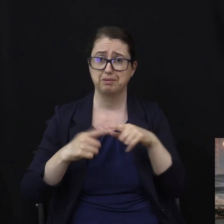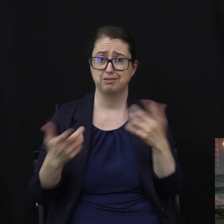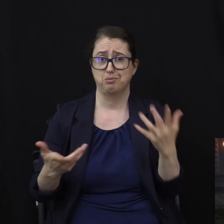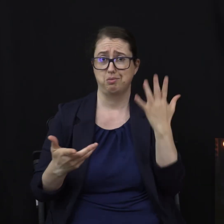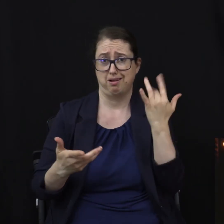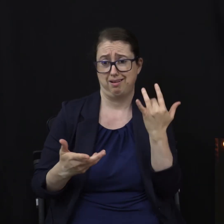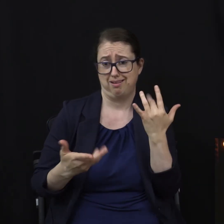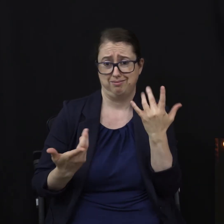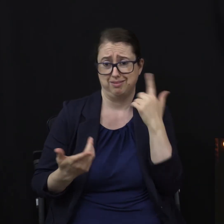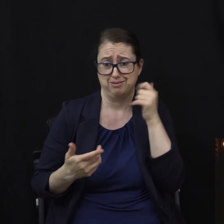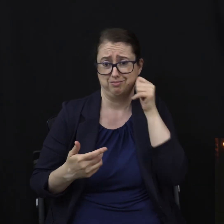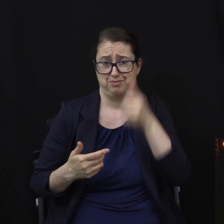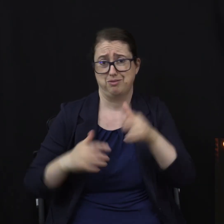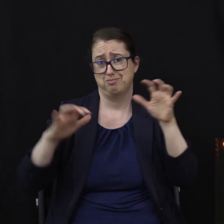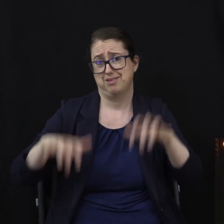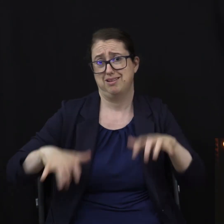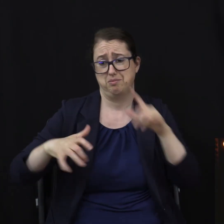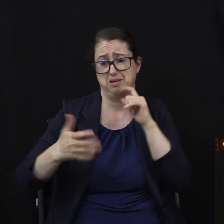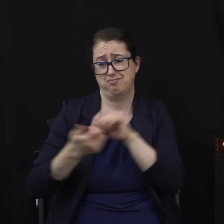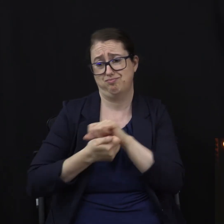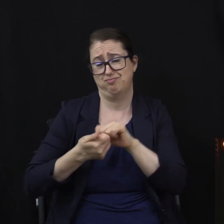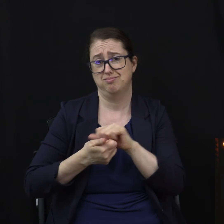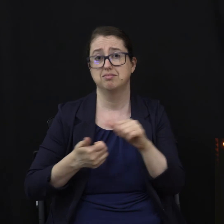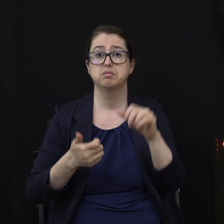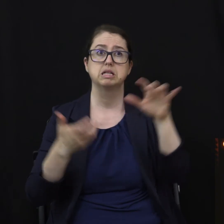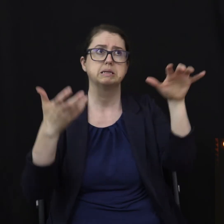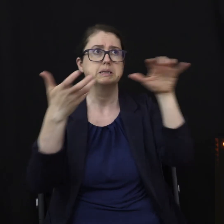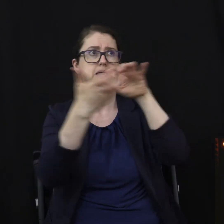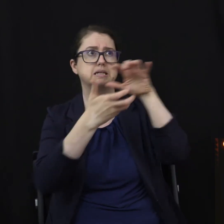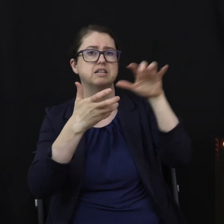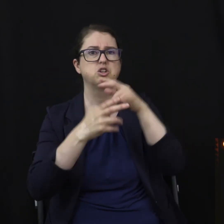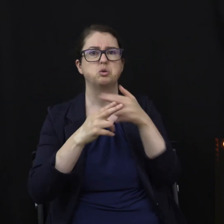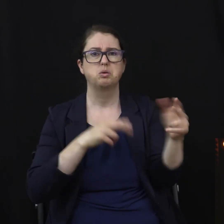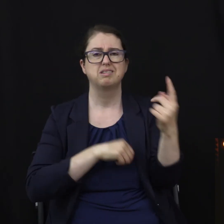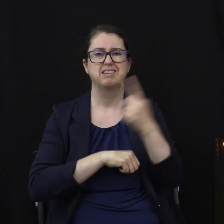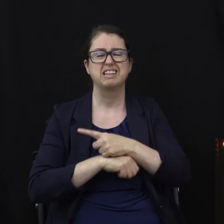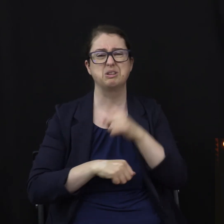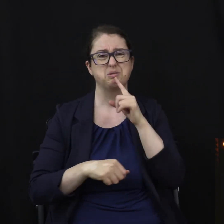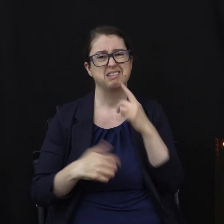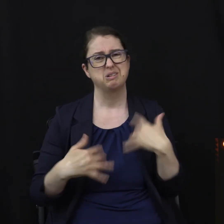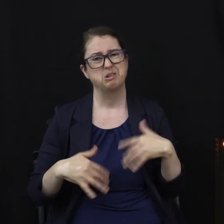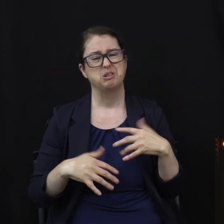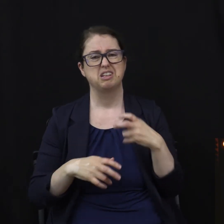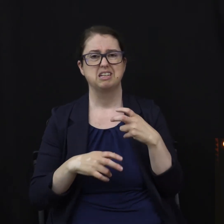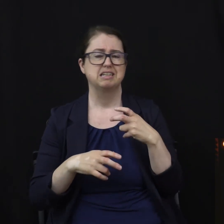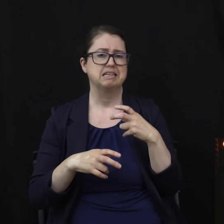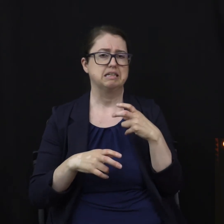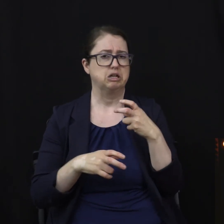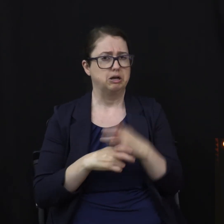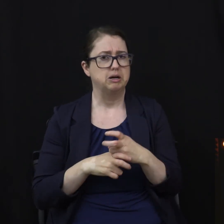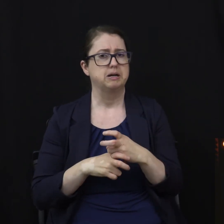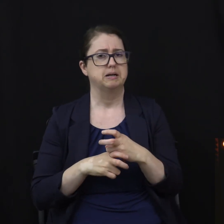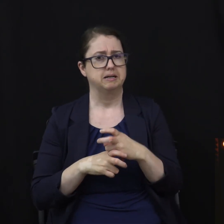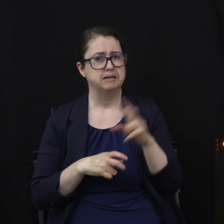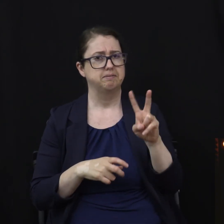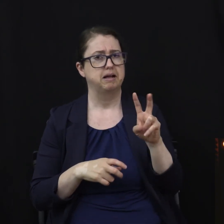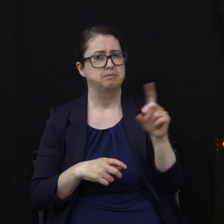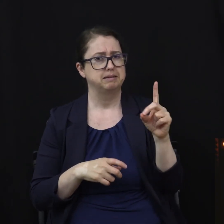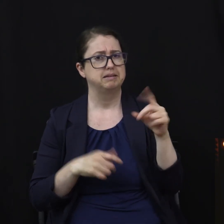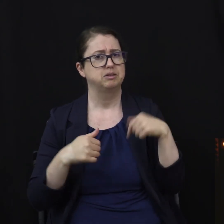Well, due to our gray skies and shortened days, it can be a challenge to get enough vitamin D in the winter months. This can cause some